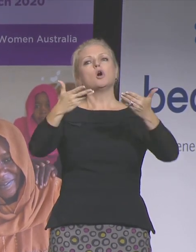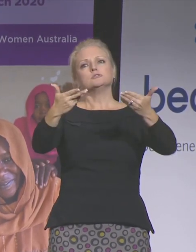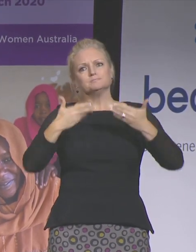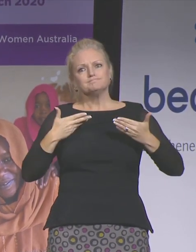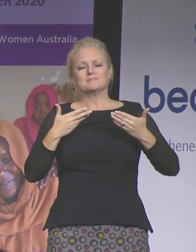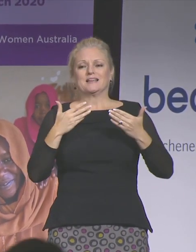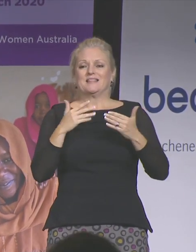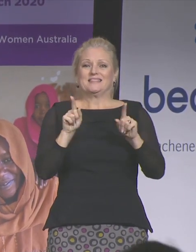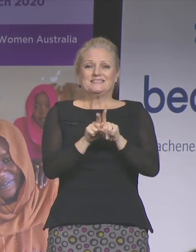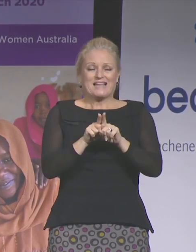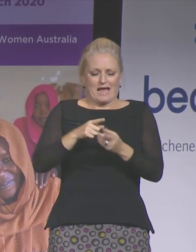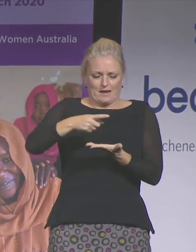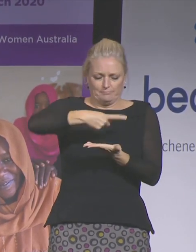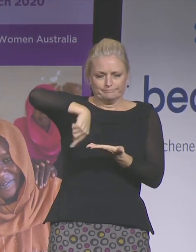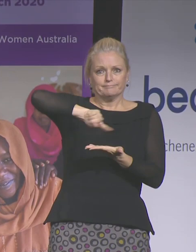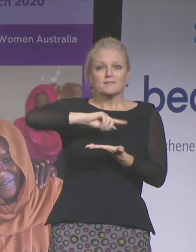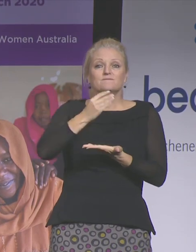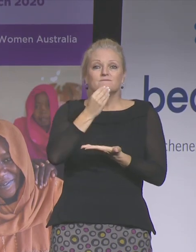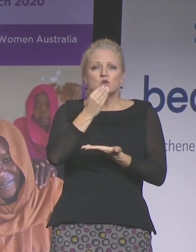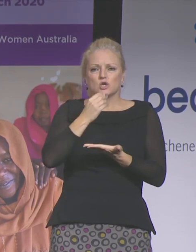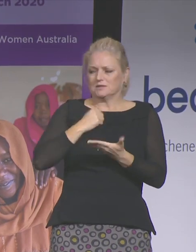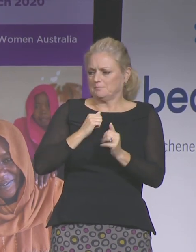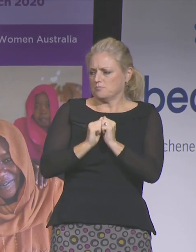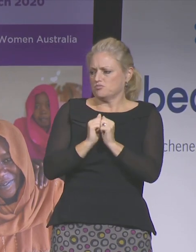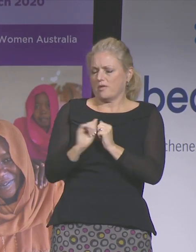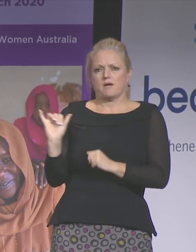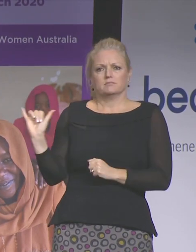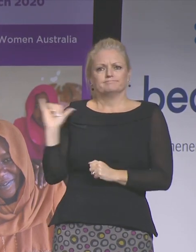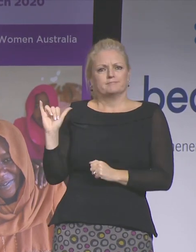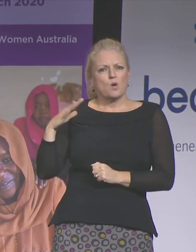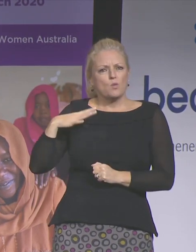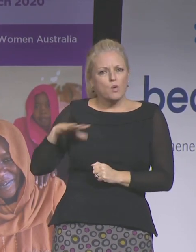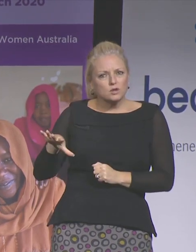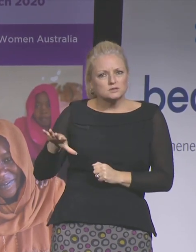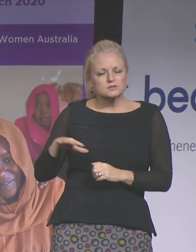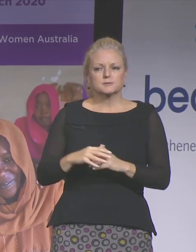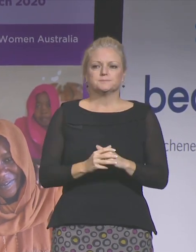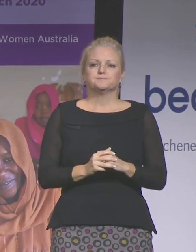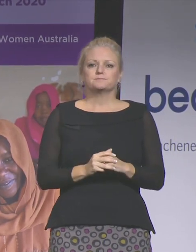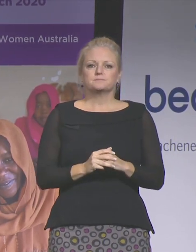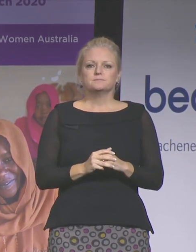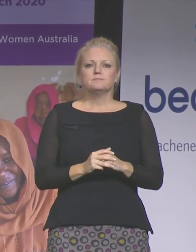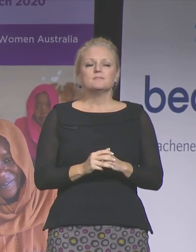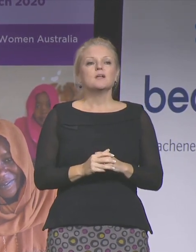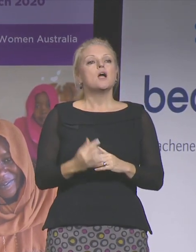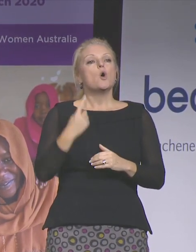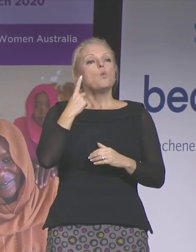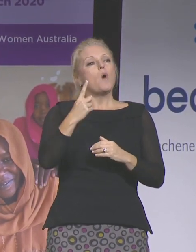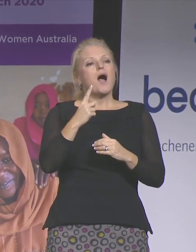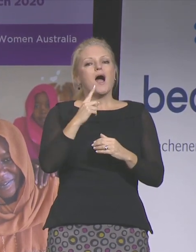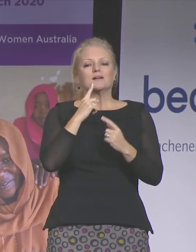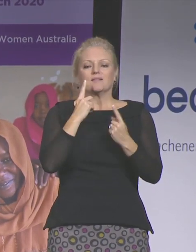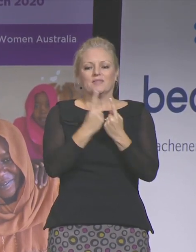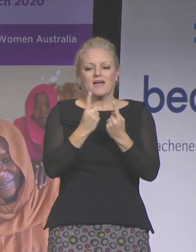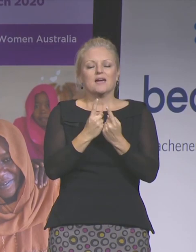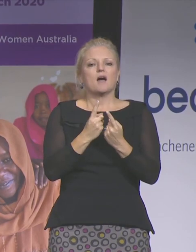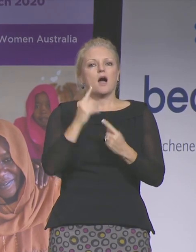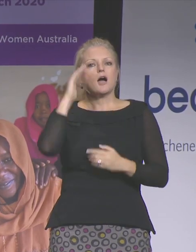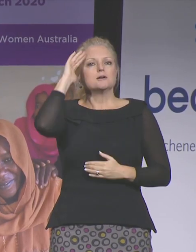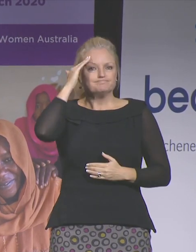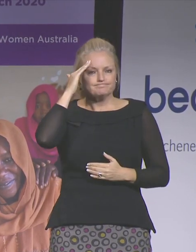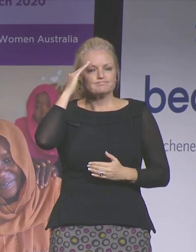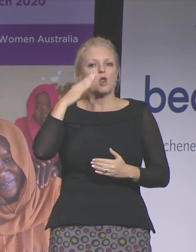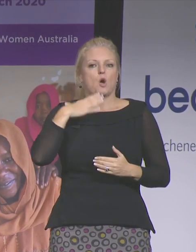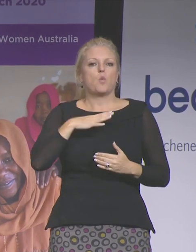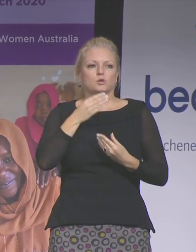my brother. This million reasons why is one legacy I'm determined to leave. Because what is needed for